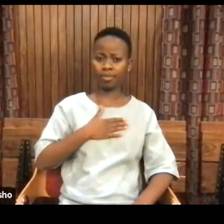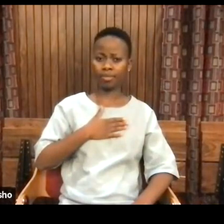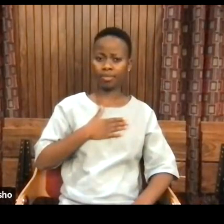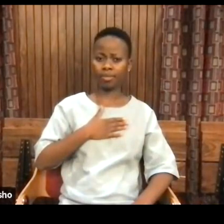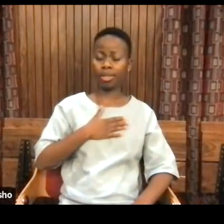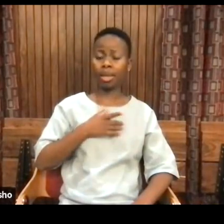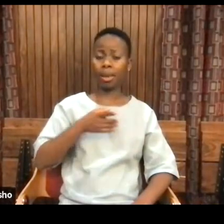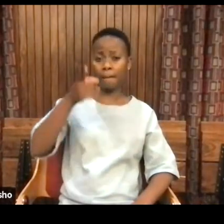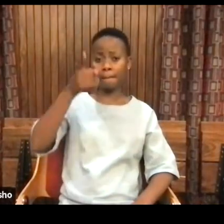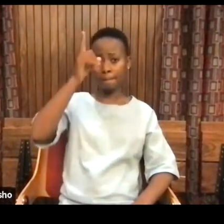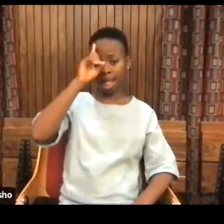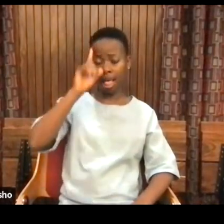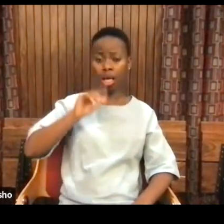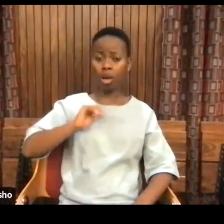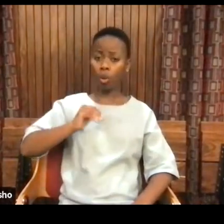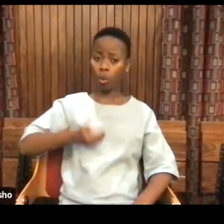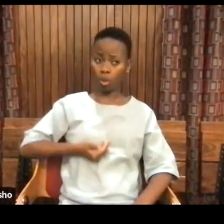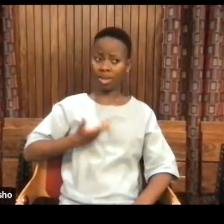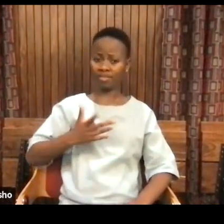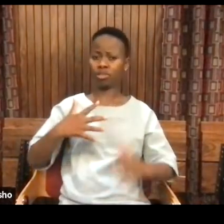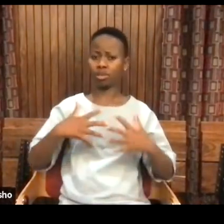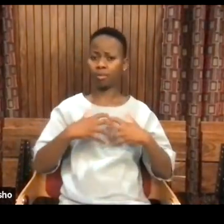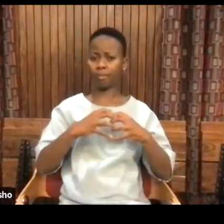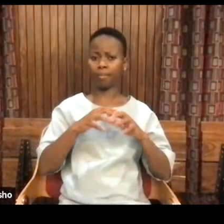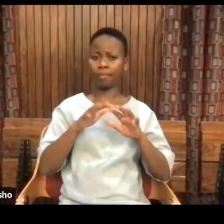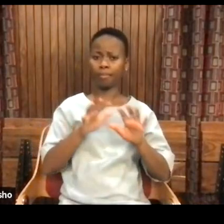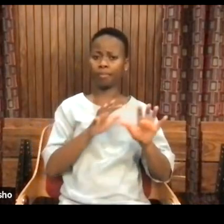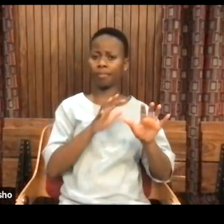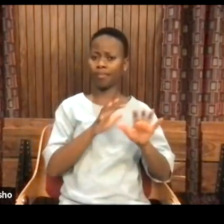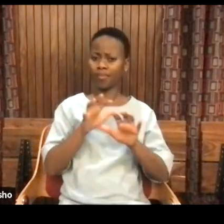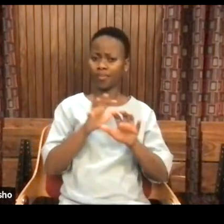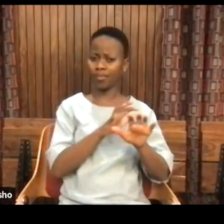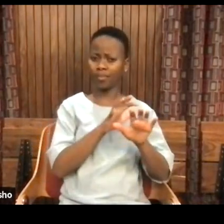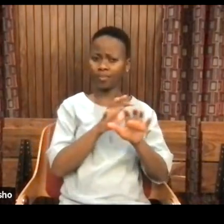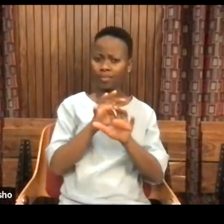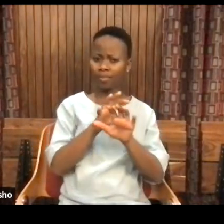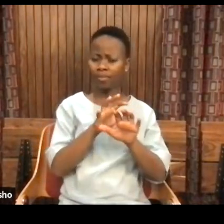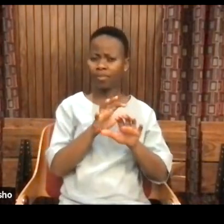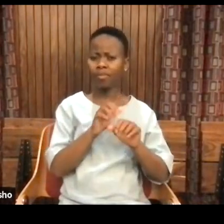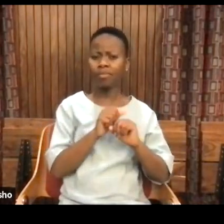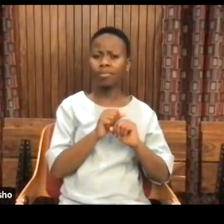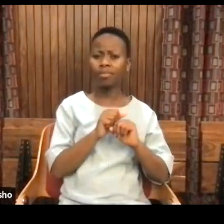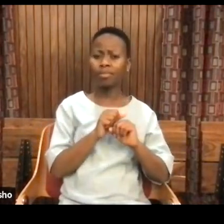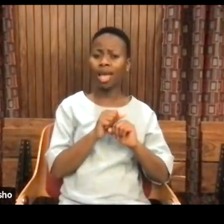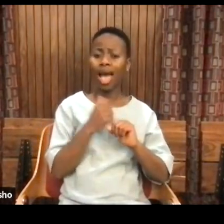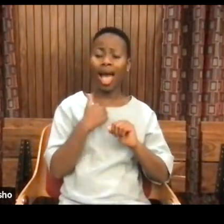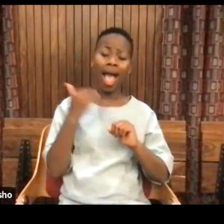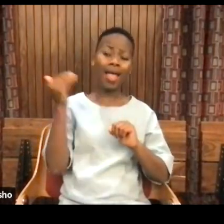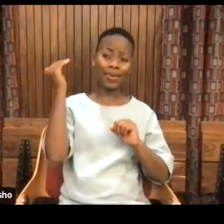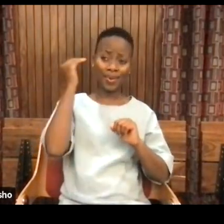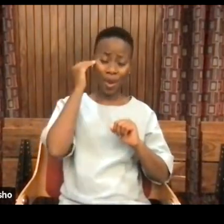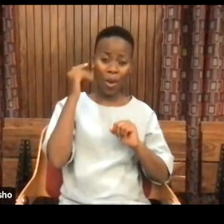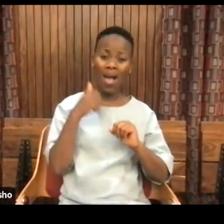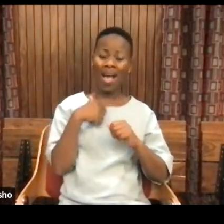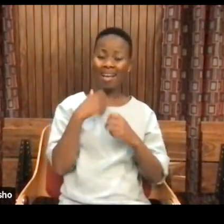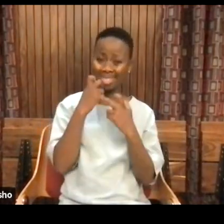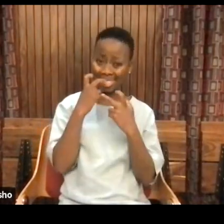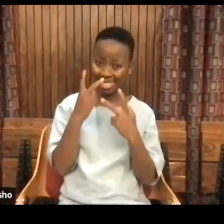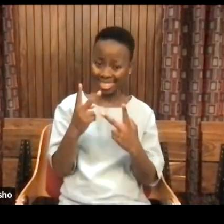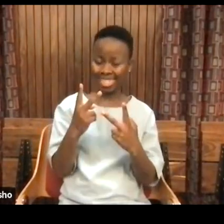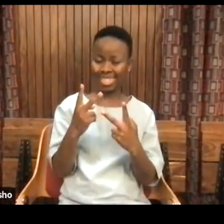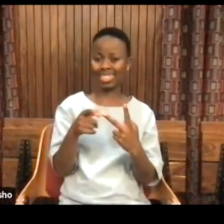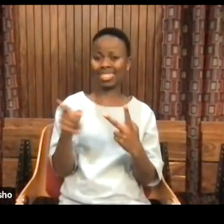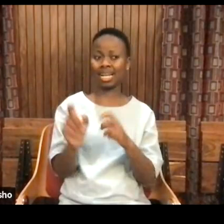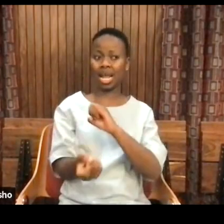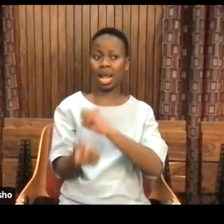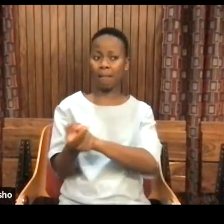particularly by black women who face things. And I know I've seen them and I've been involved in seeing things